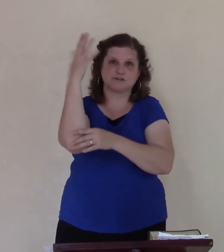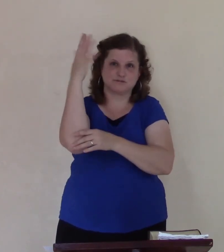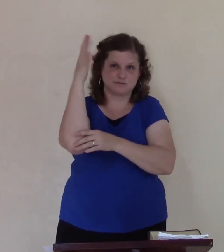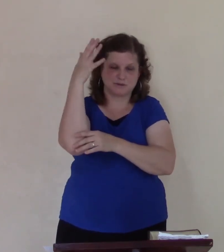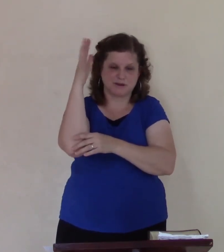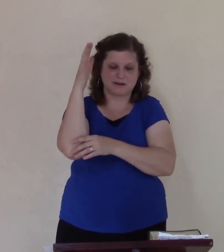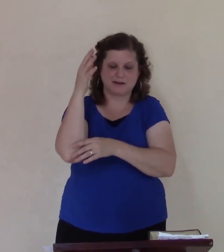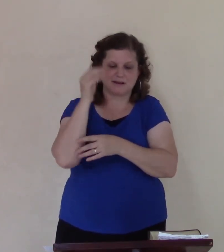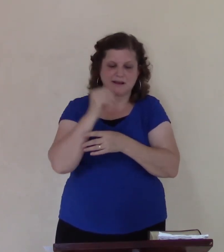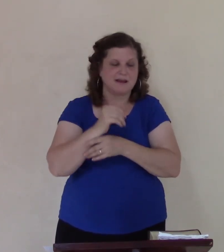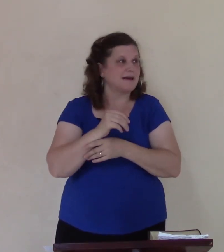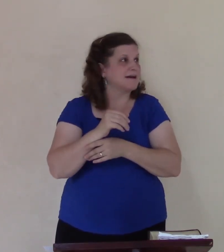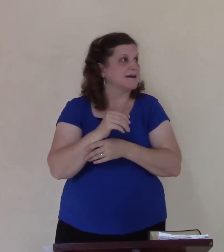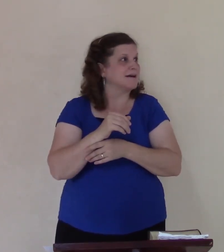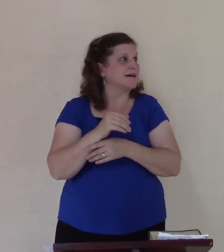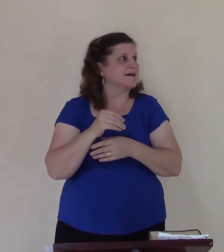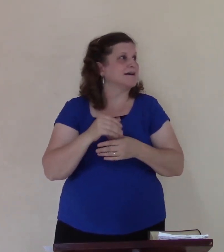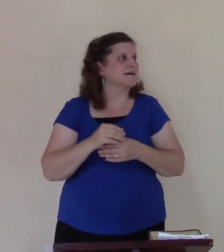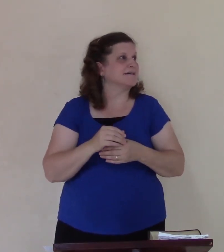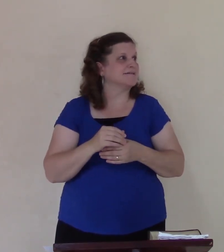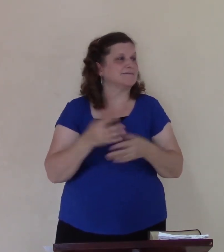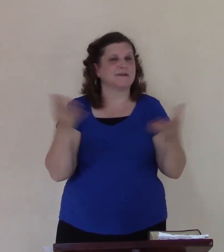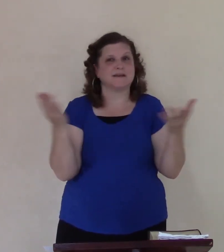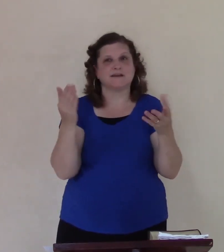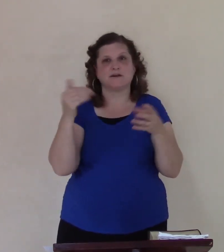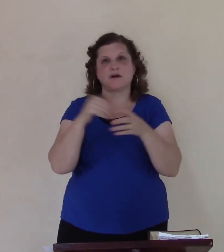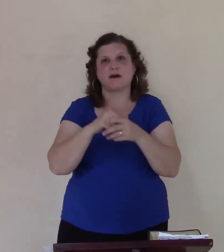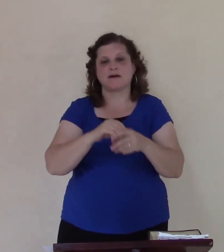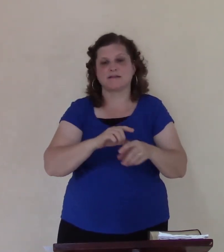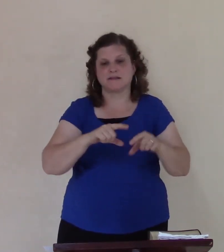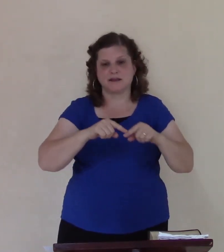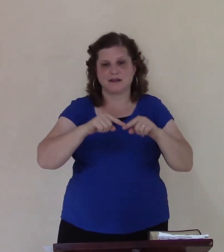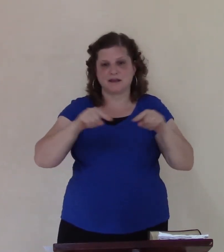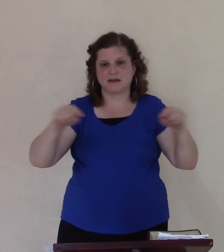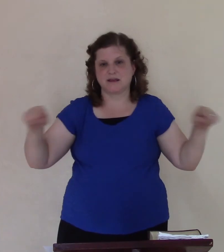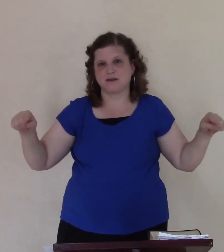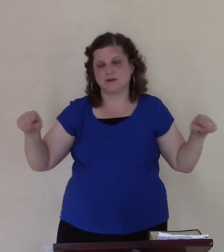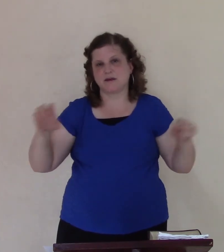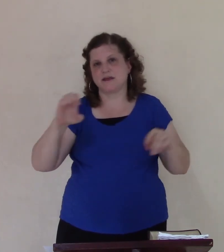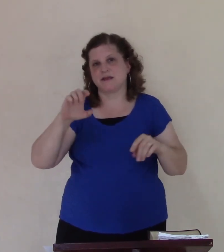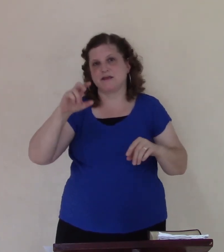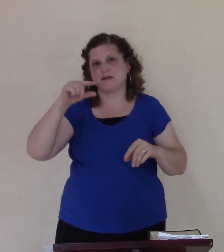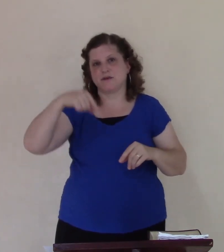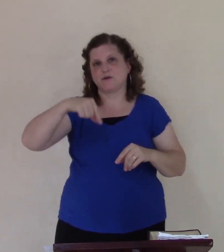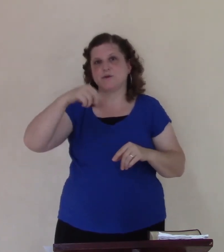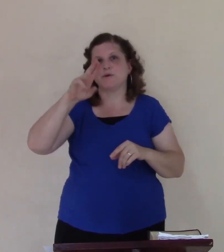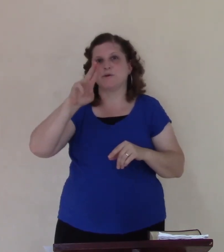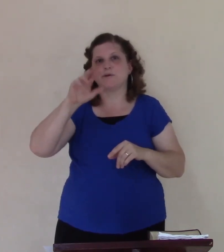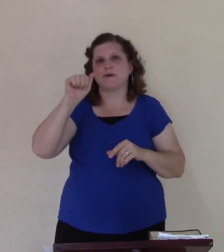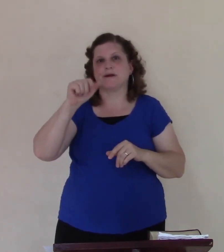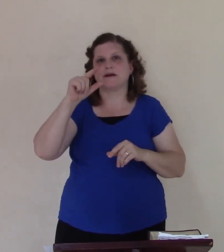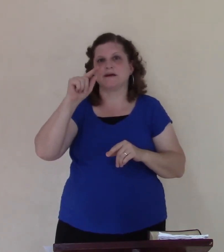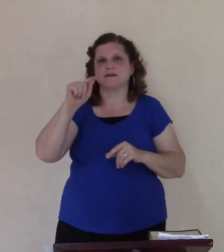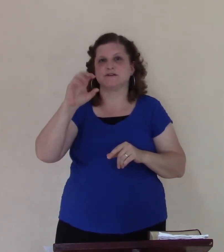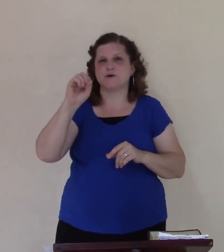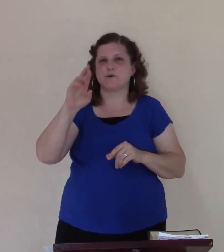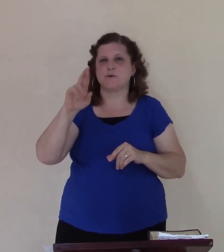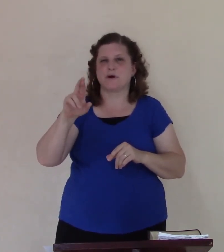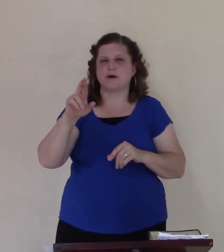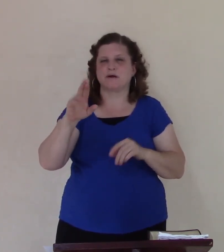beats down sometimes it feels like inside the other huh you feel like you want to fall over when you faint and then you